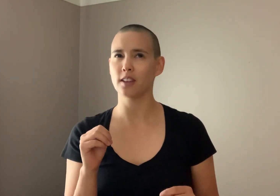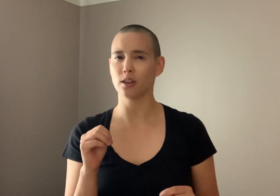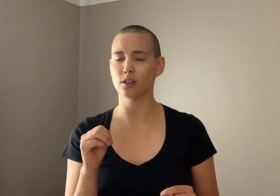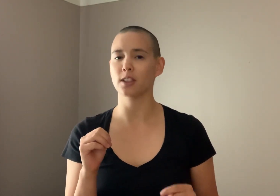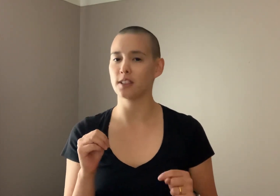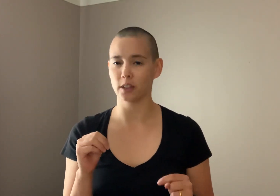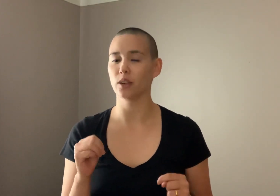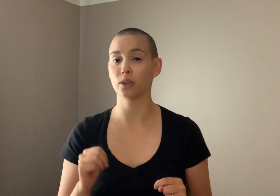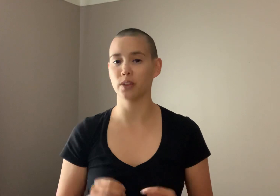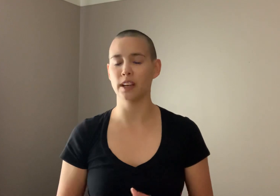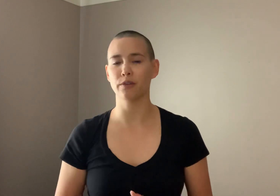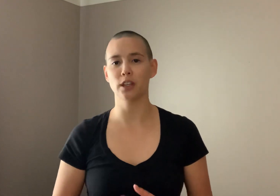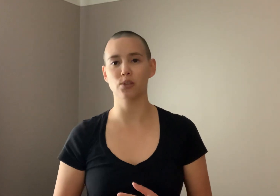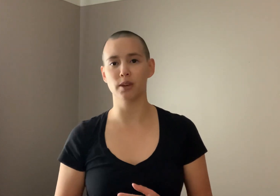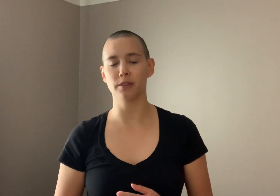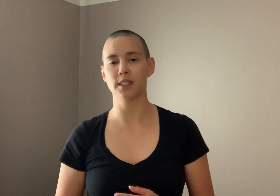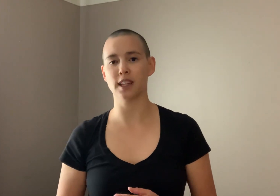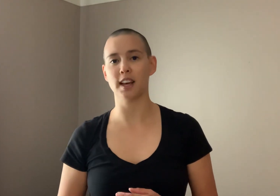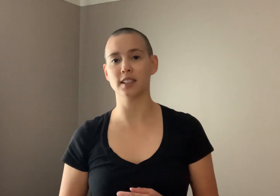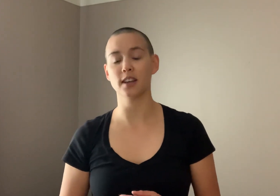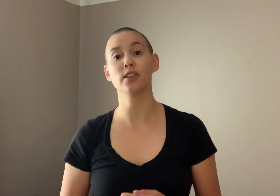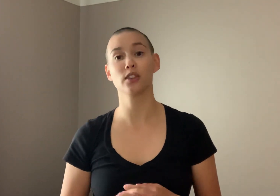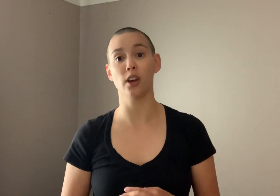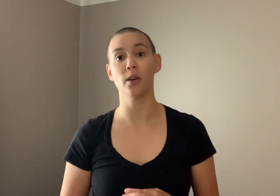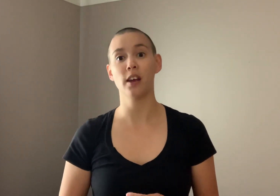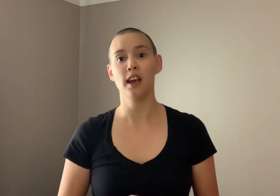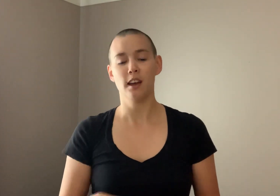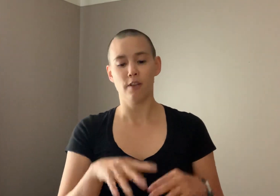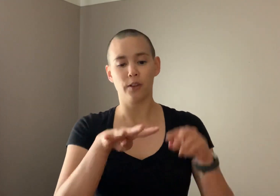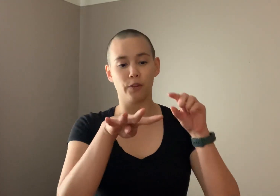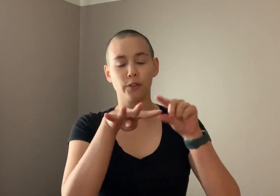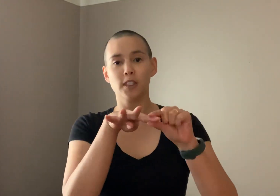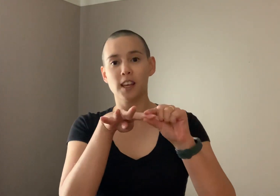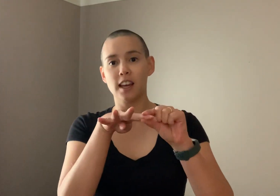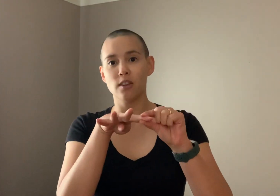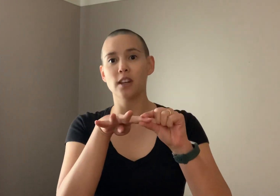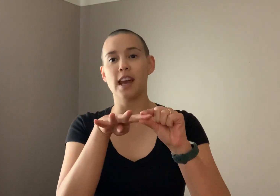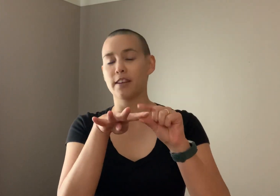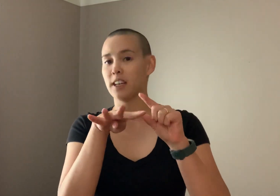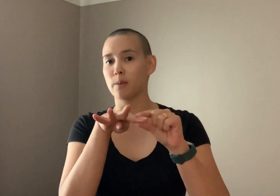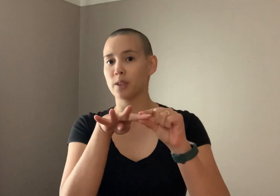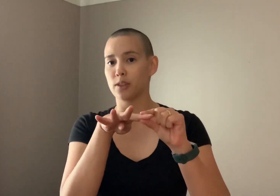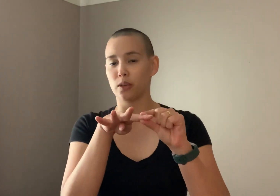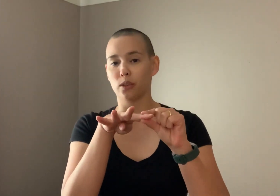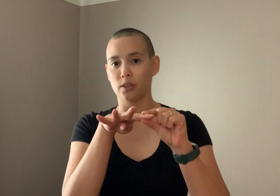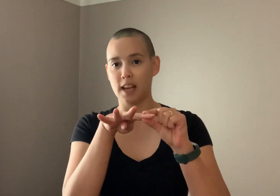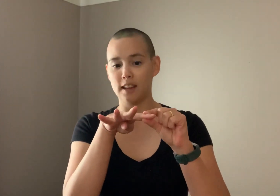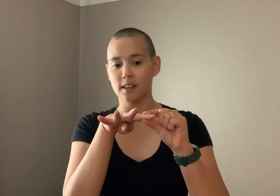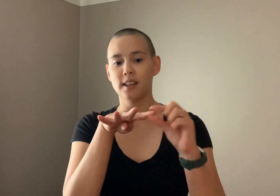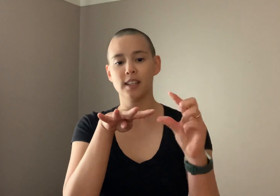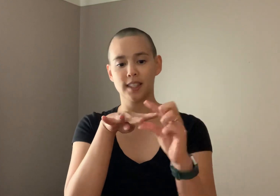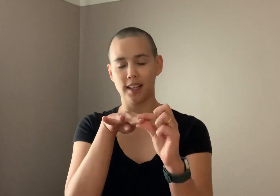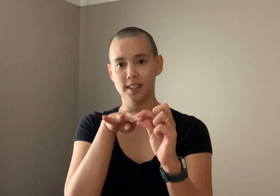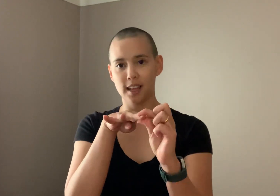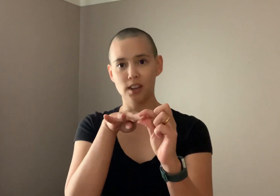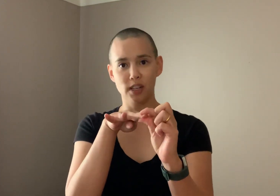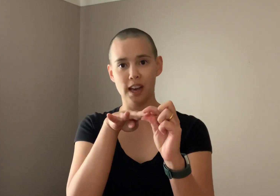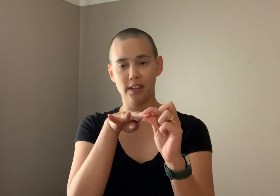they're usually zero through nine for each one of the slots. So for the first slot you can have any numbers zero through nine, second slot you can have any